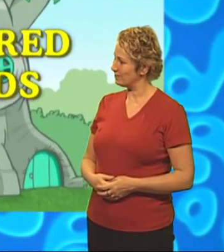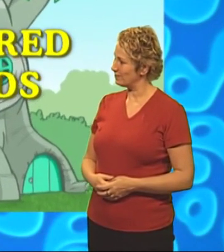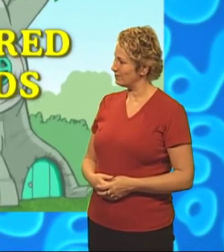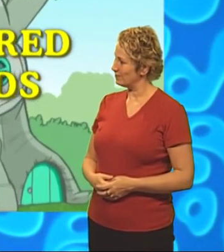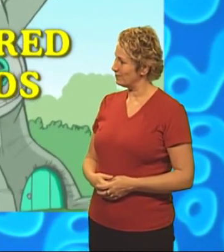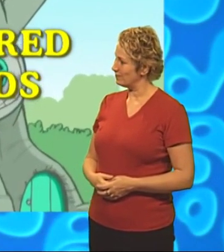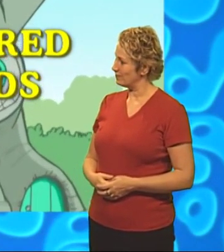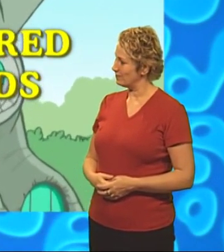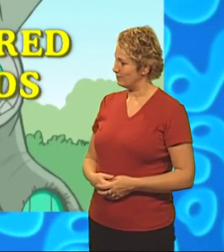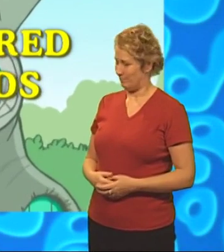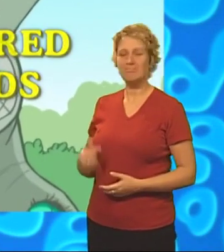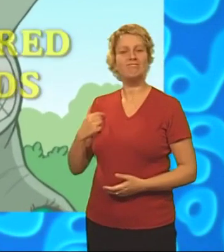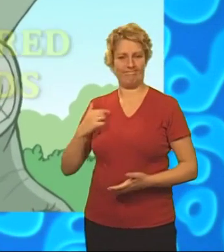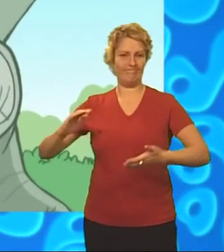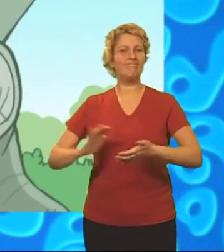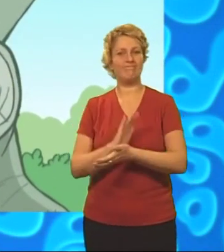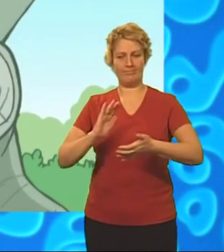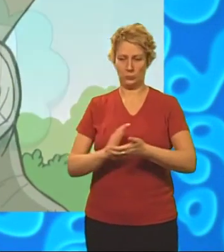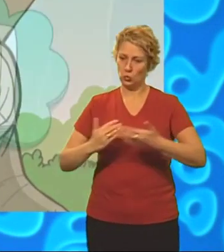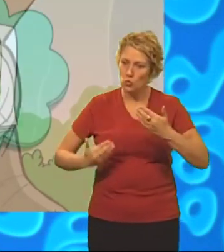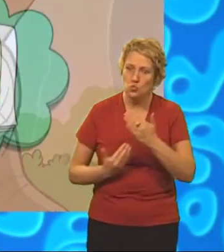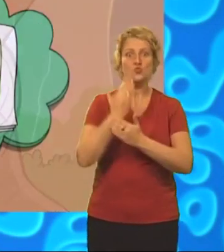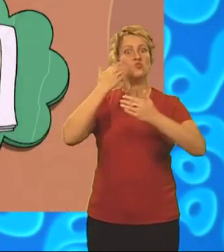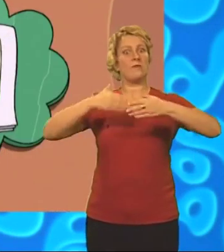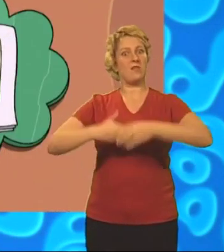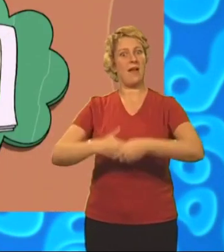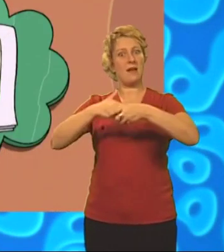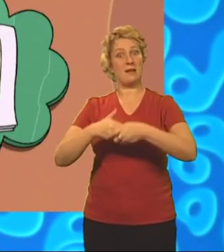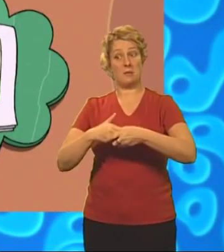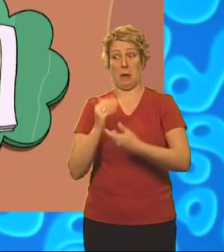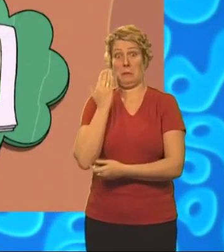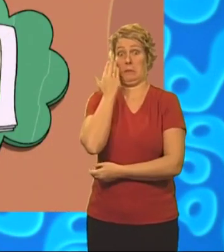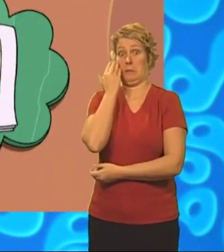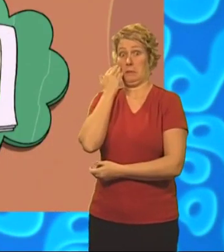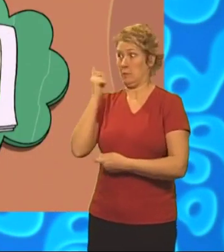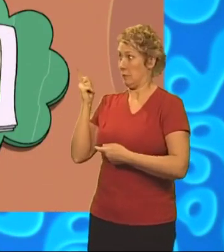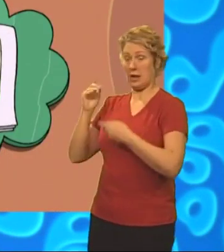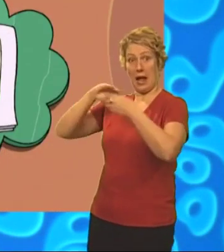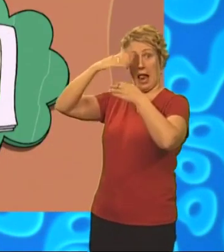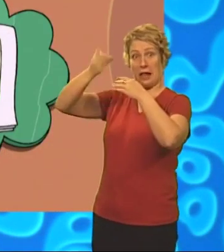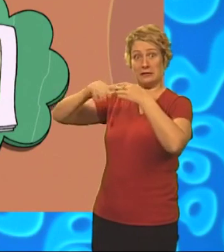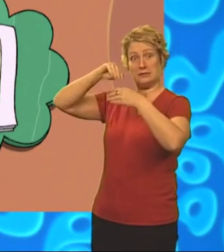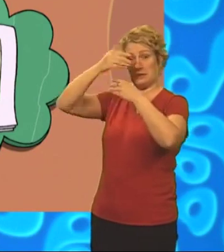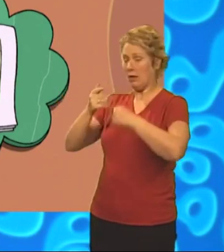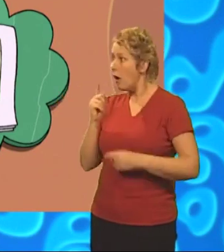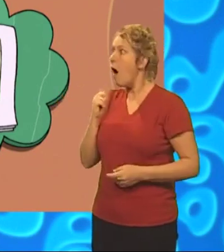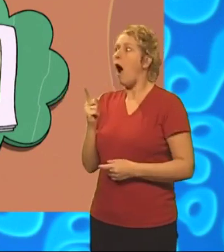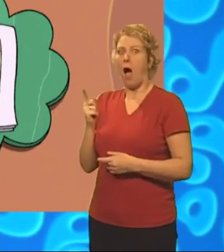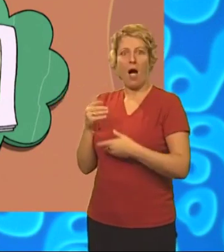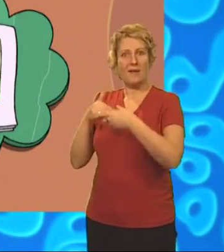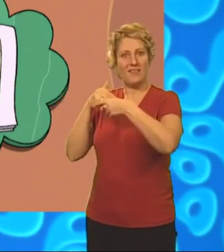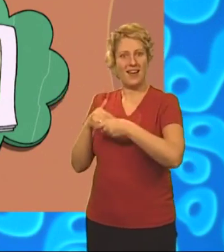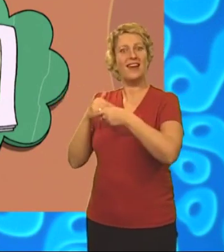I do enjoy making new friends. And not long ago, my magic calendar showed a little friend